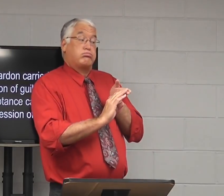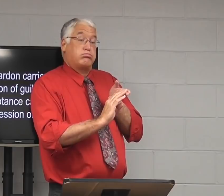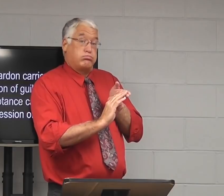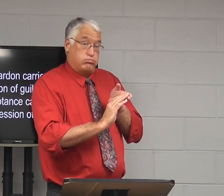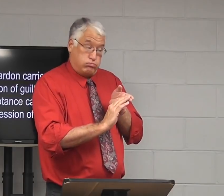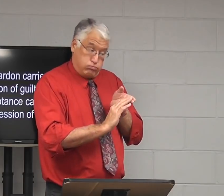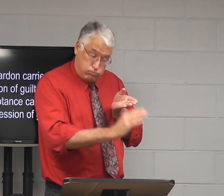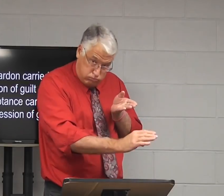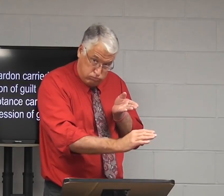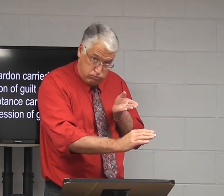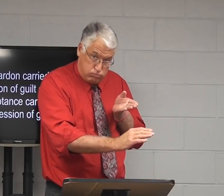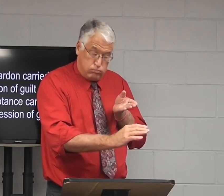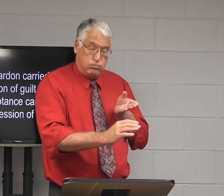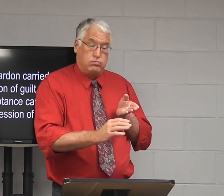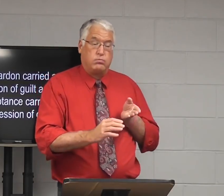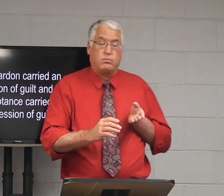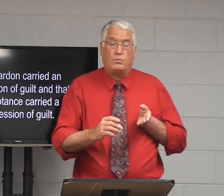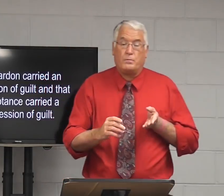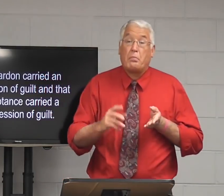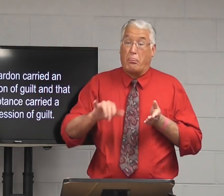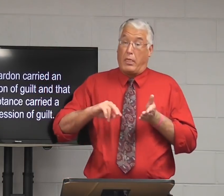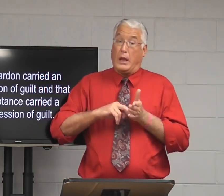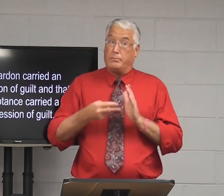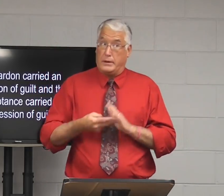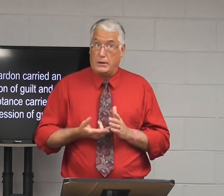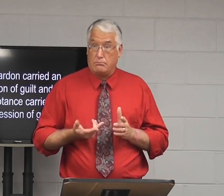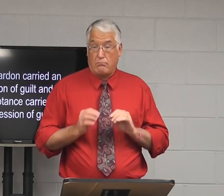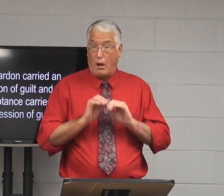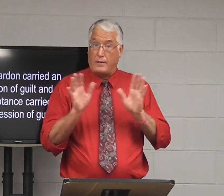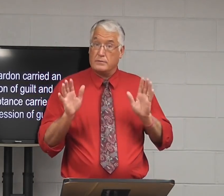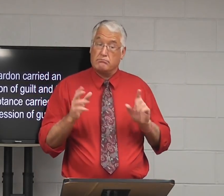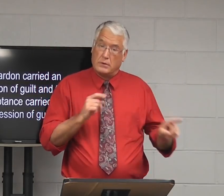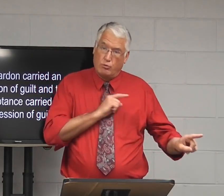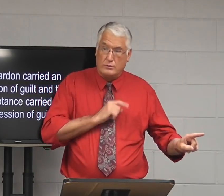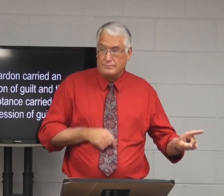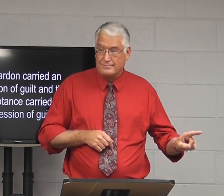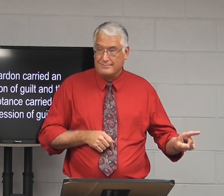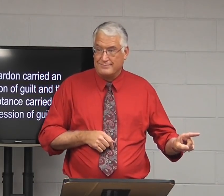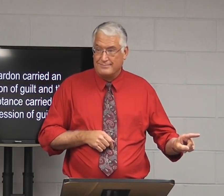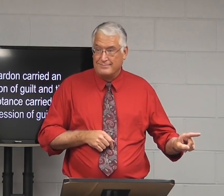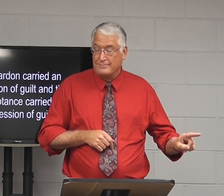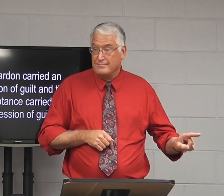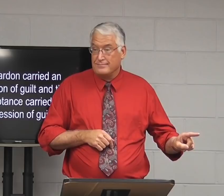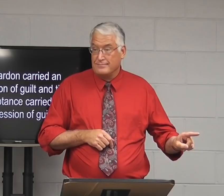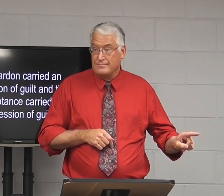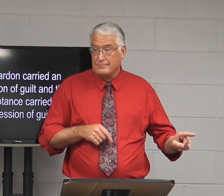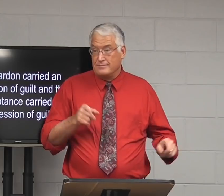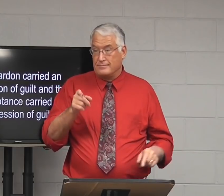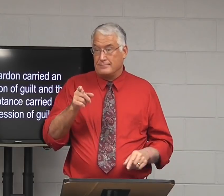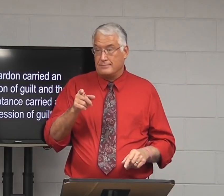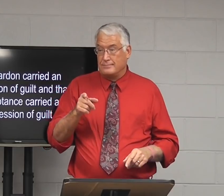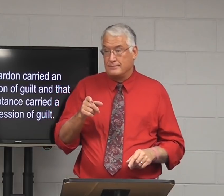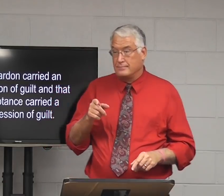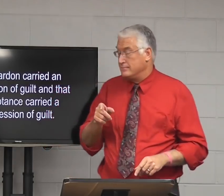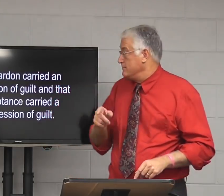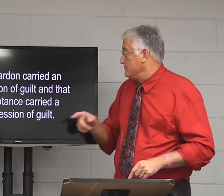pardon? That means it was very clear that he was guilty, meaning Nixon.